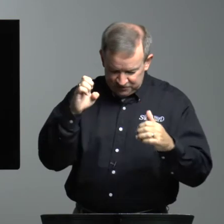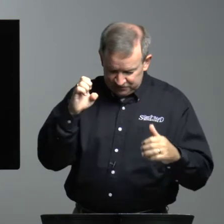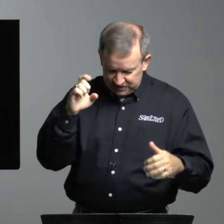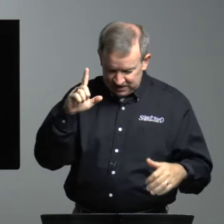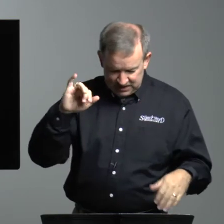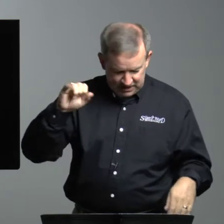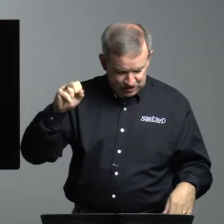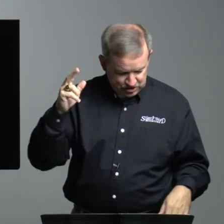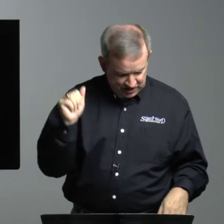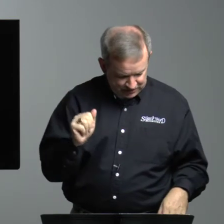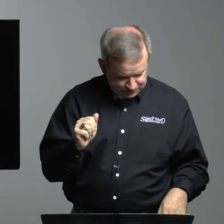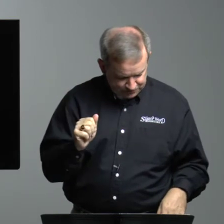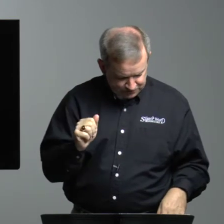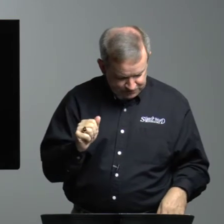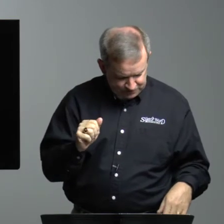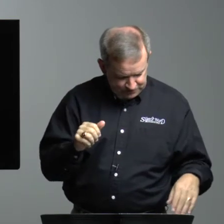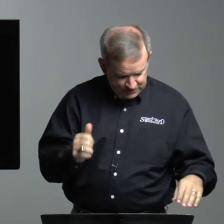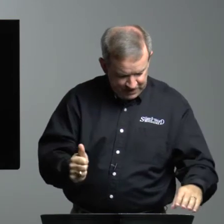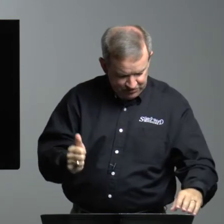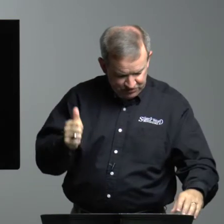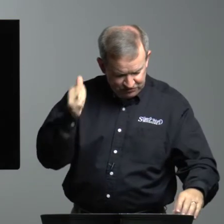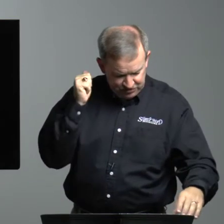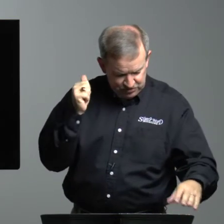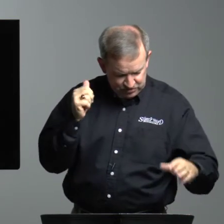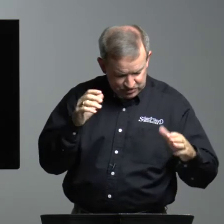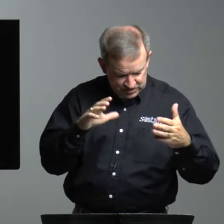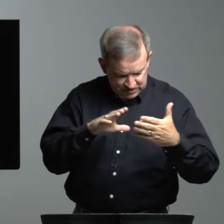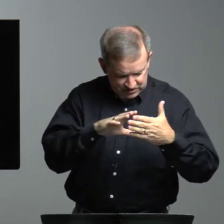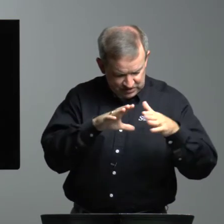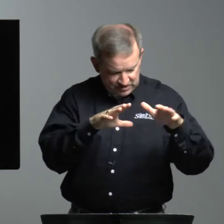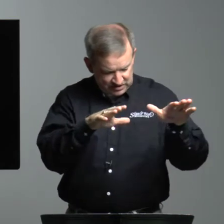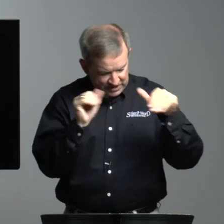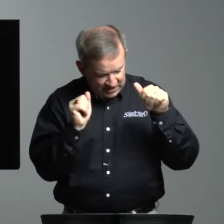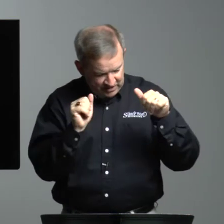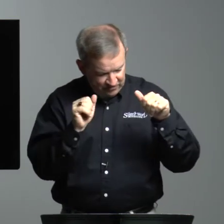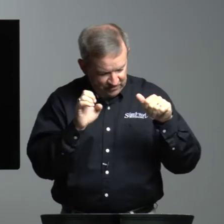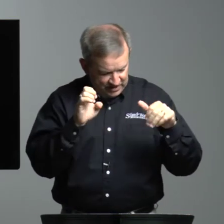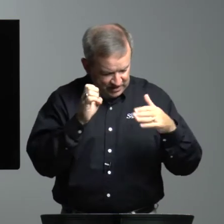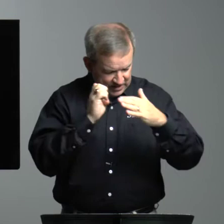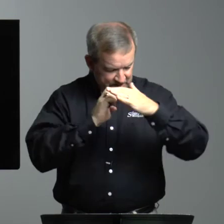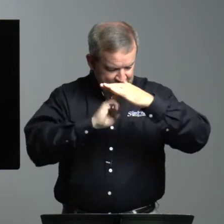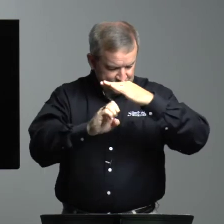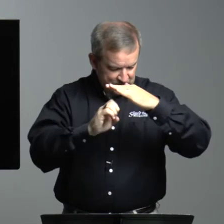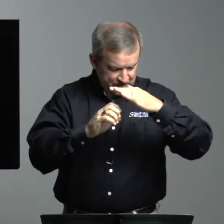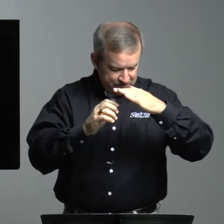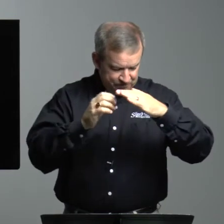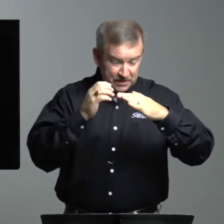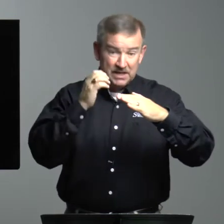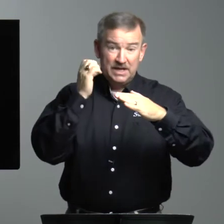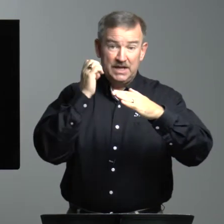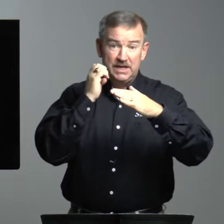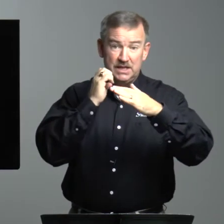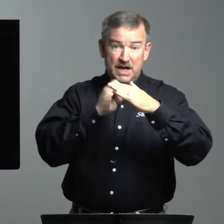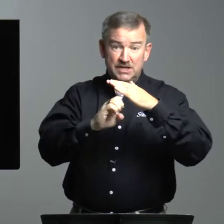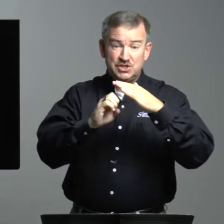Elisha. He refused to leave Elijah. Elijah